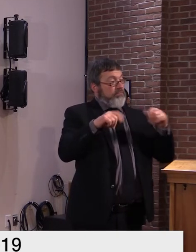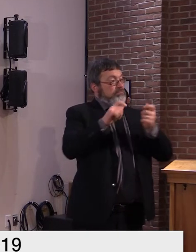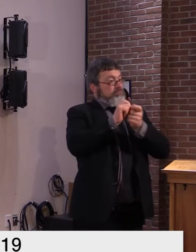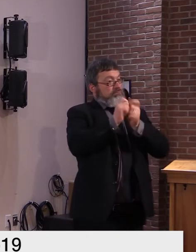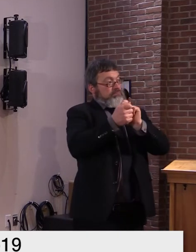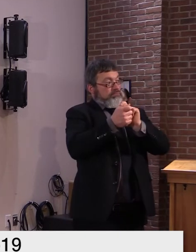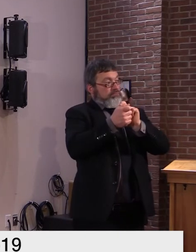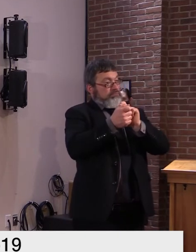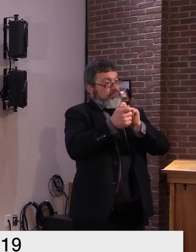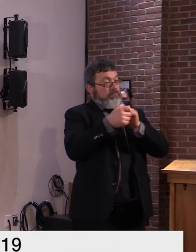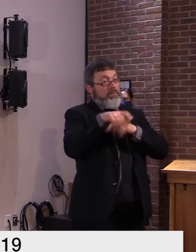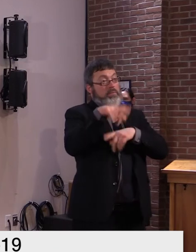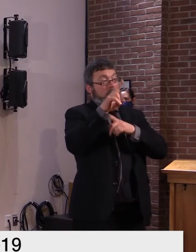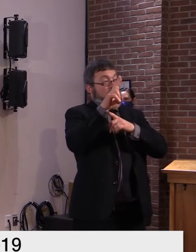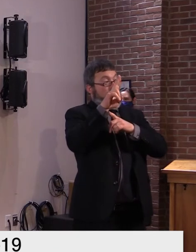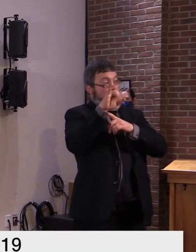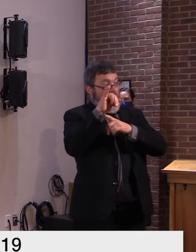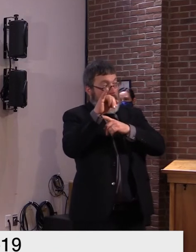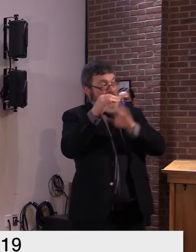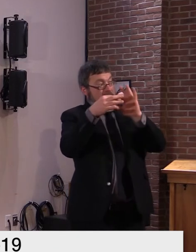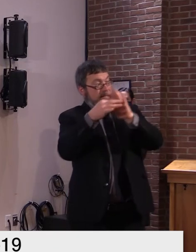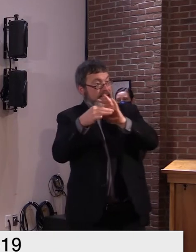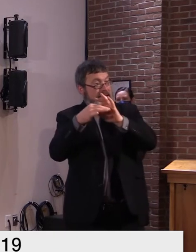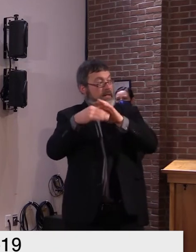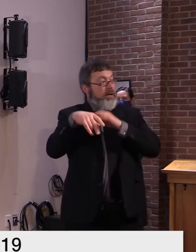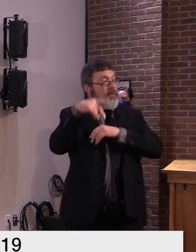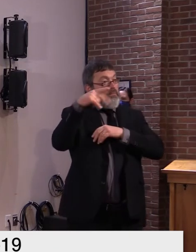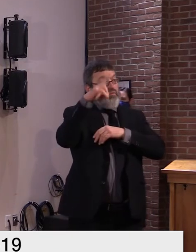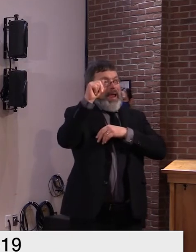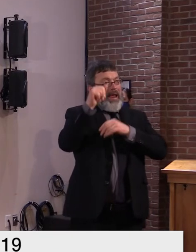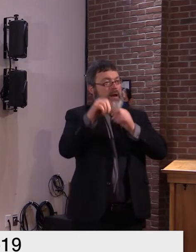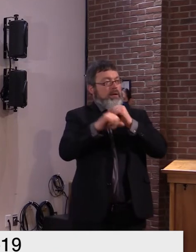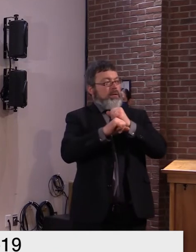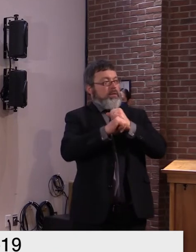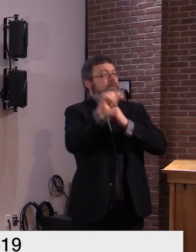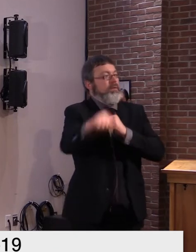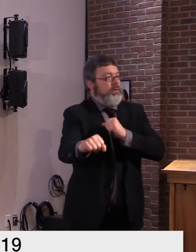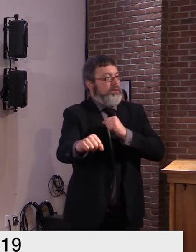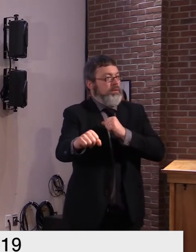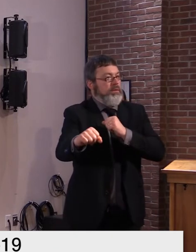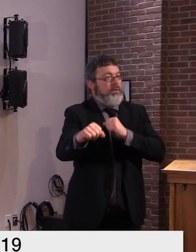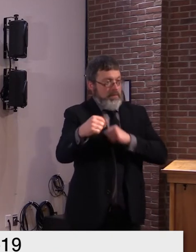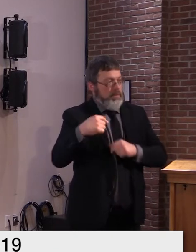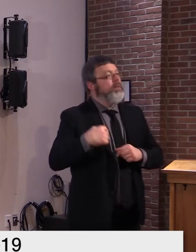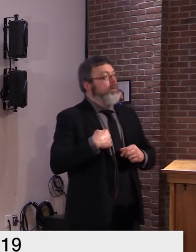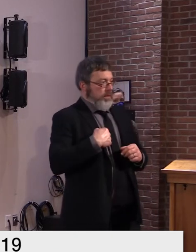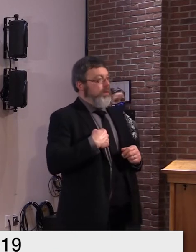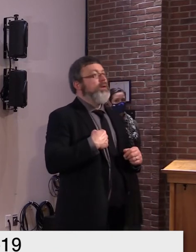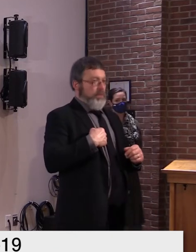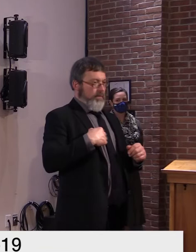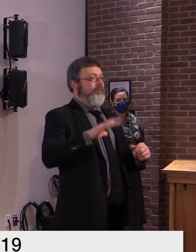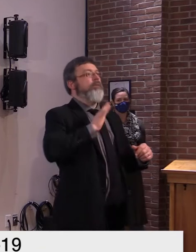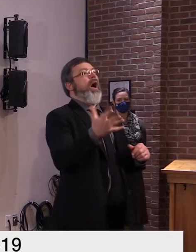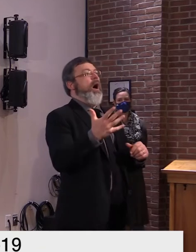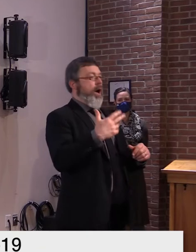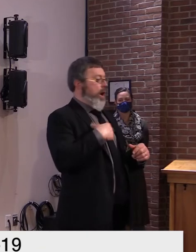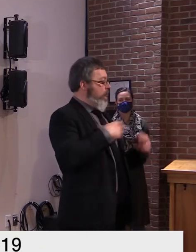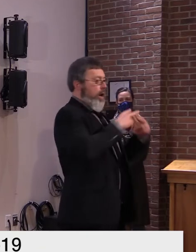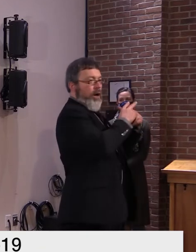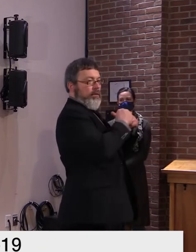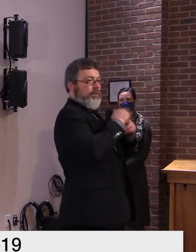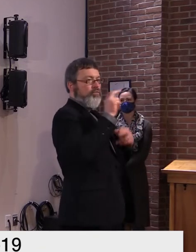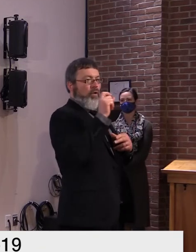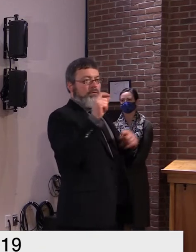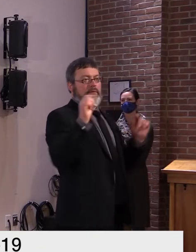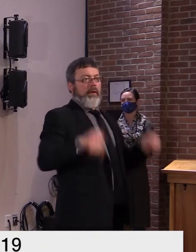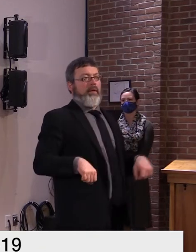we would have the resources needed uh to to fulfill the need uh so that's from my standpoint that's the highest